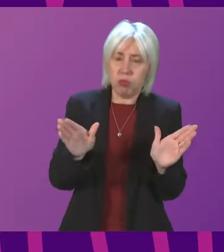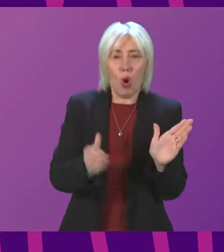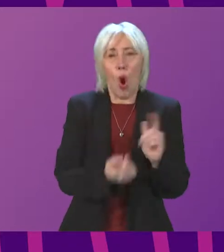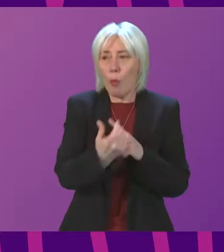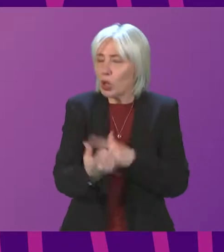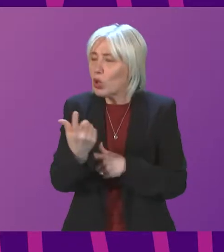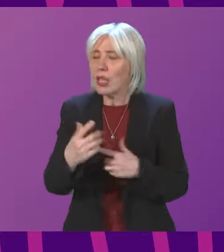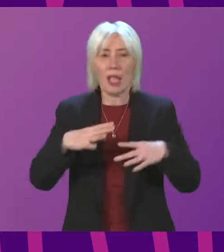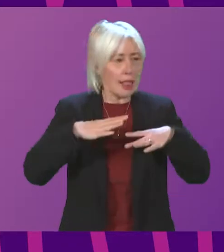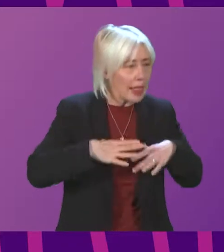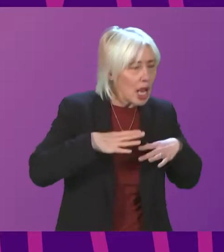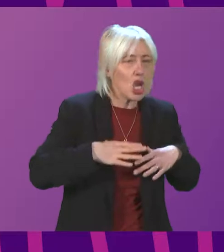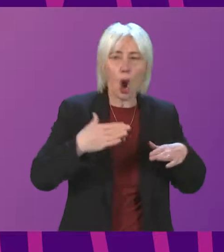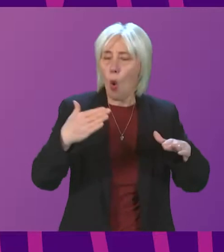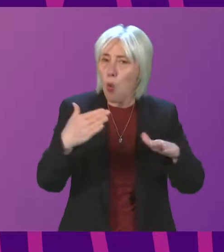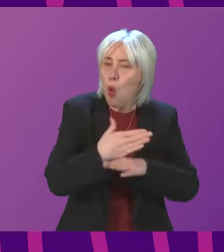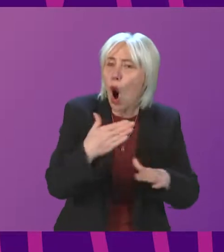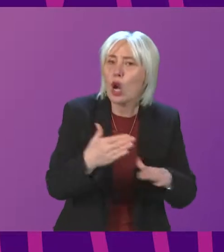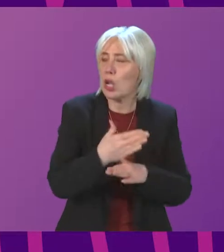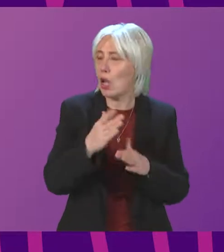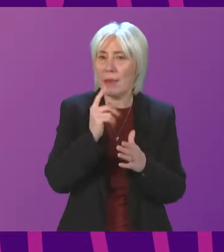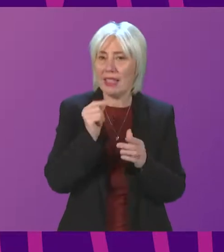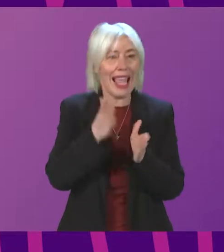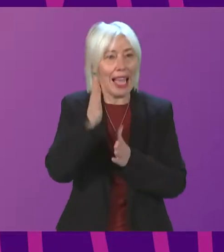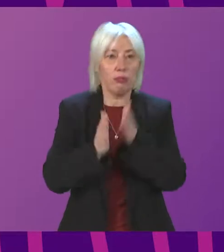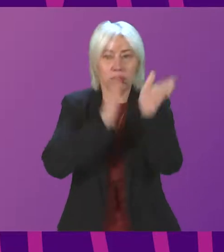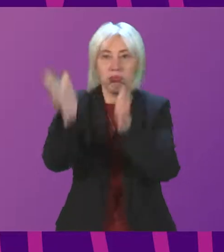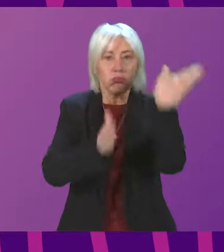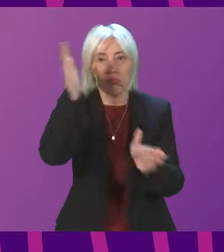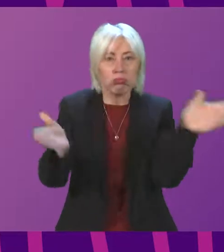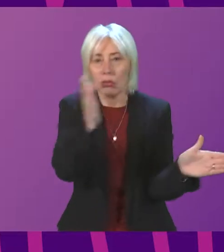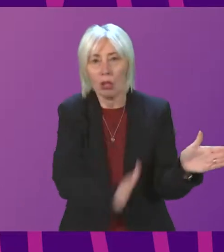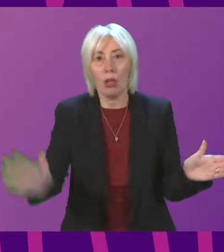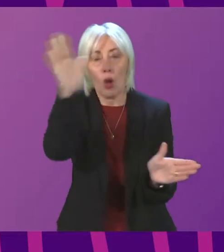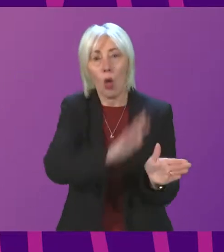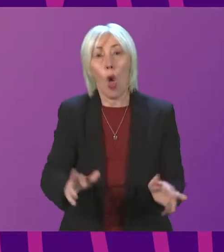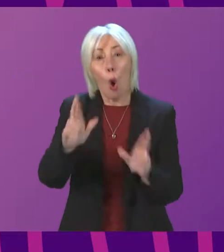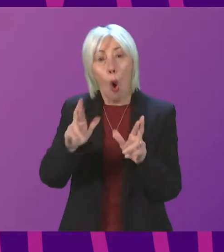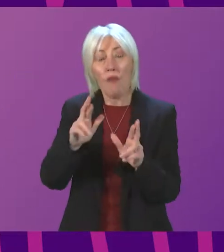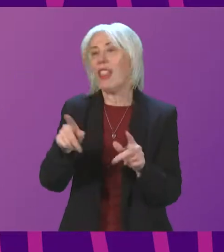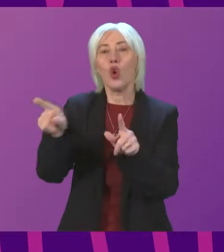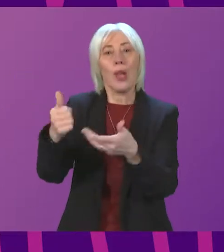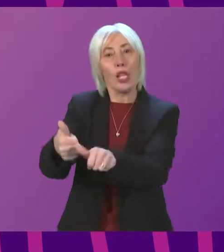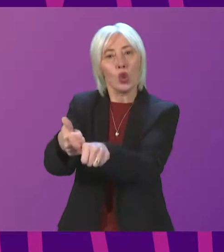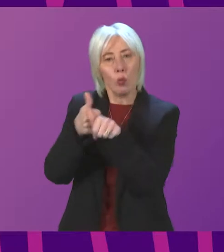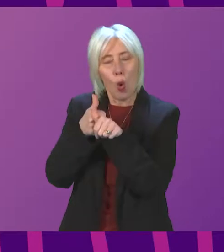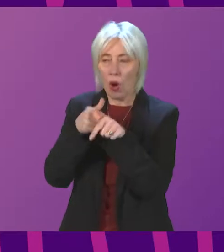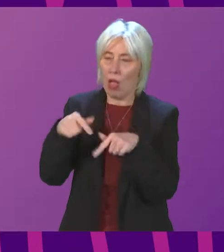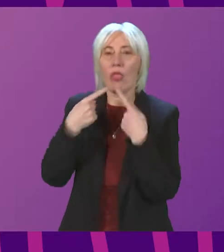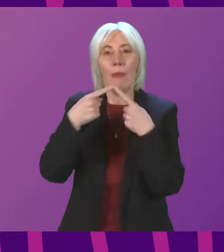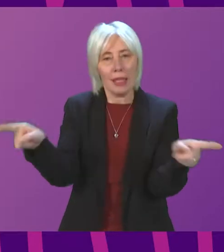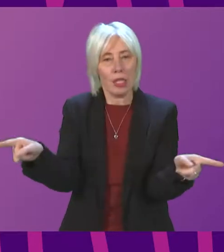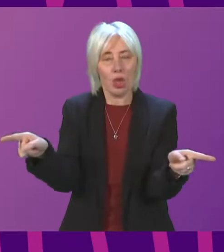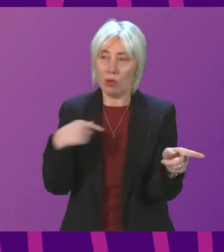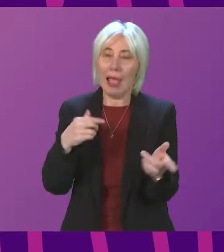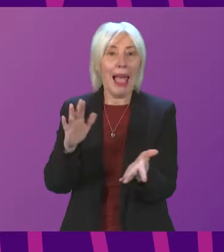work, leisure and fantastic opportunities to get out and about across the country. I hope very much that Mr Bibby would help to support that message and